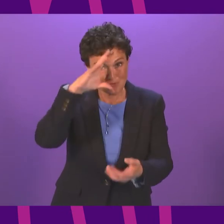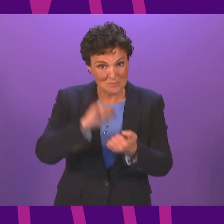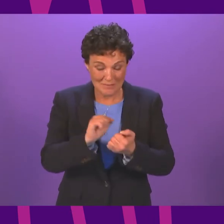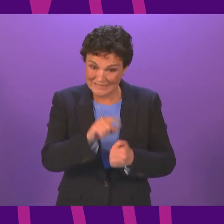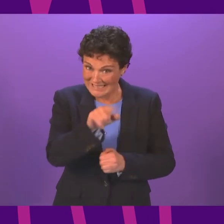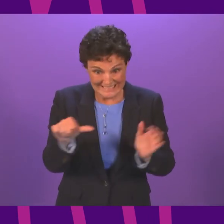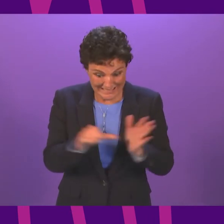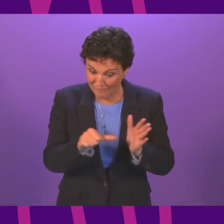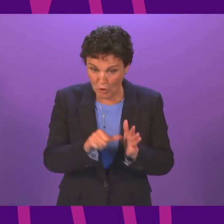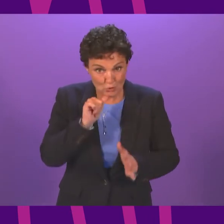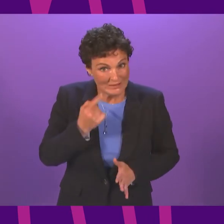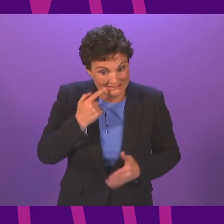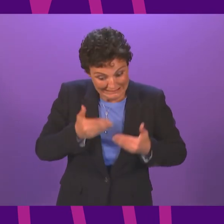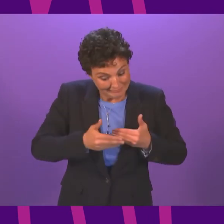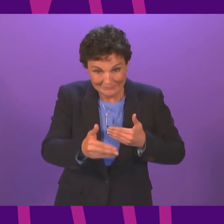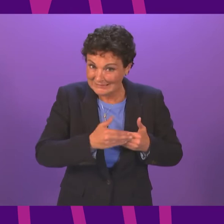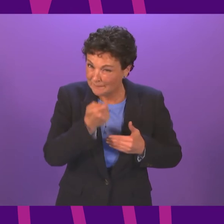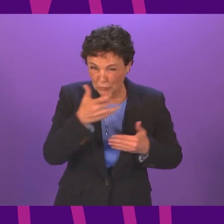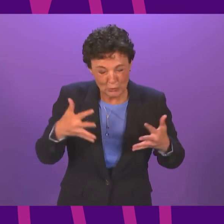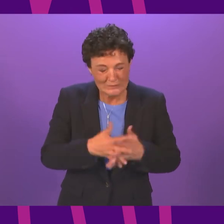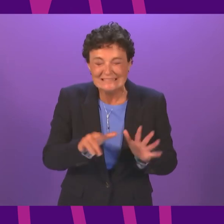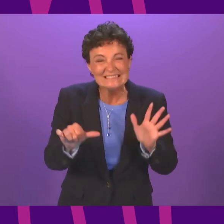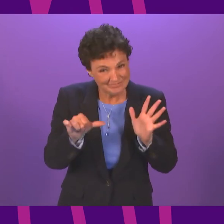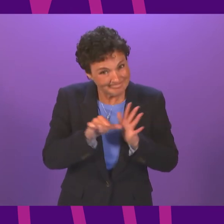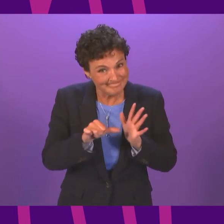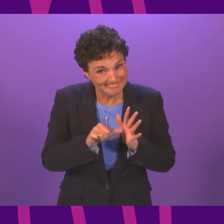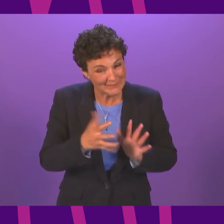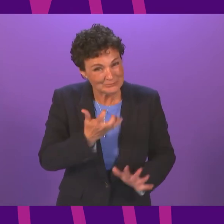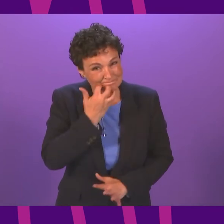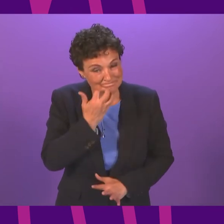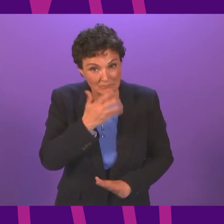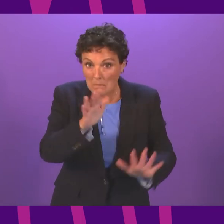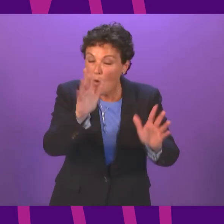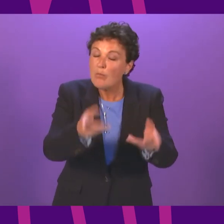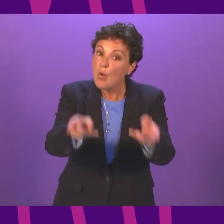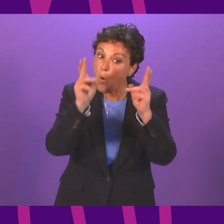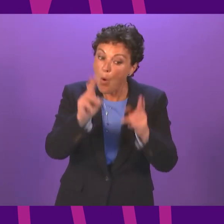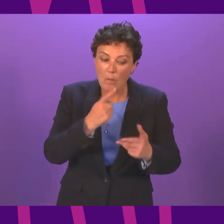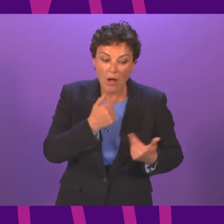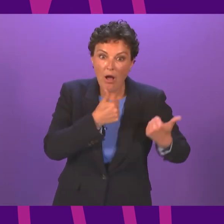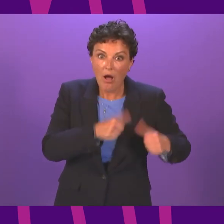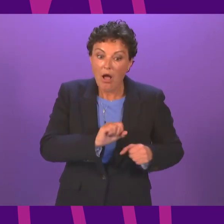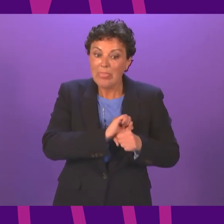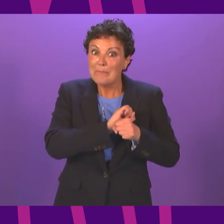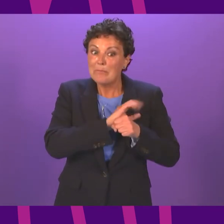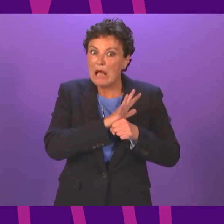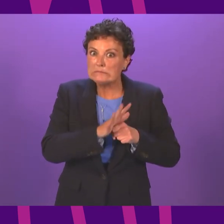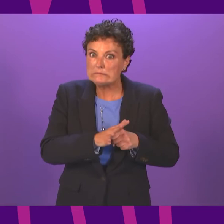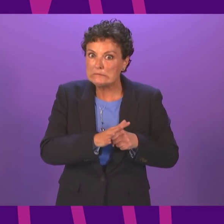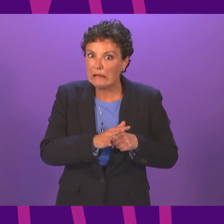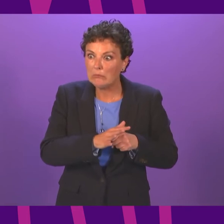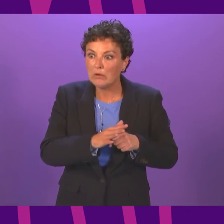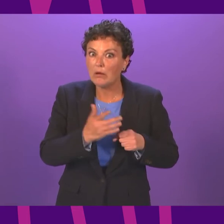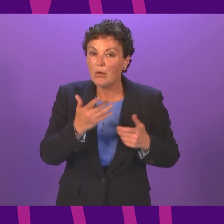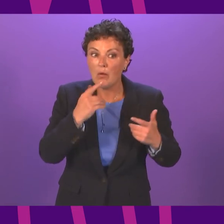path to navigate over the next few weeks to meet these milestones. And even assuming we do, as we hope we will, the pandemic will not be completely